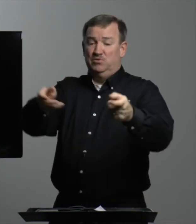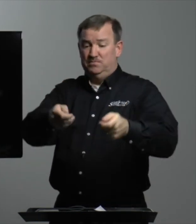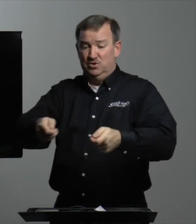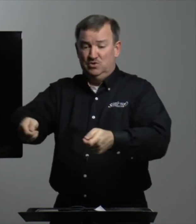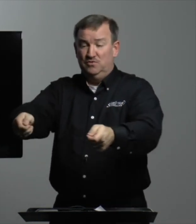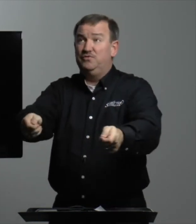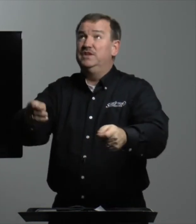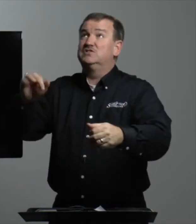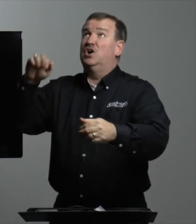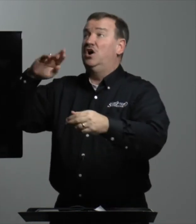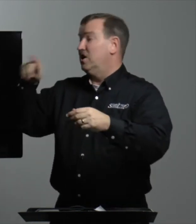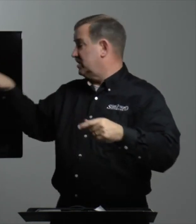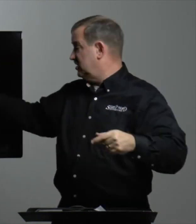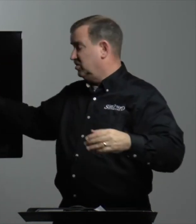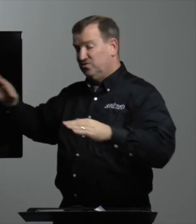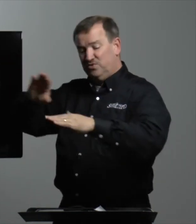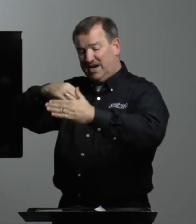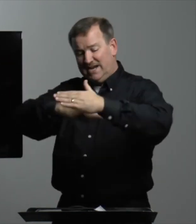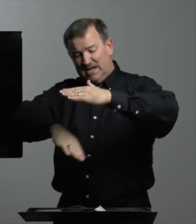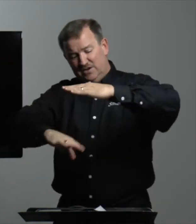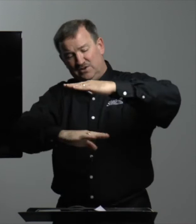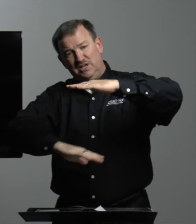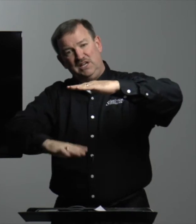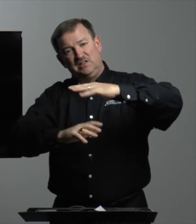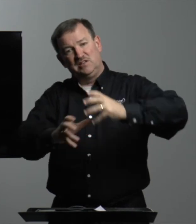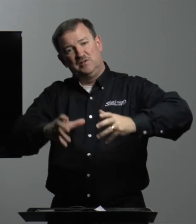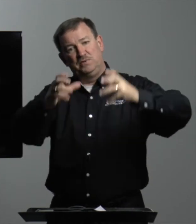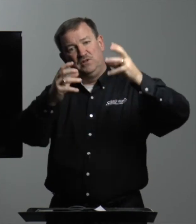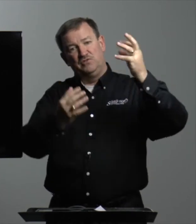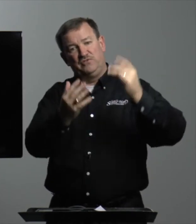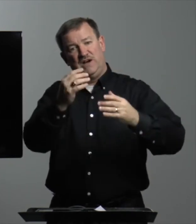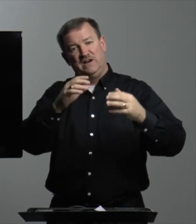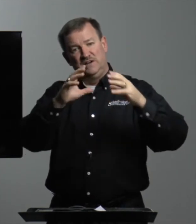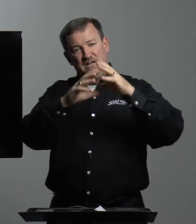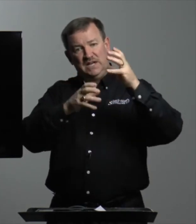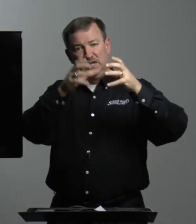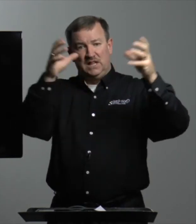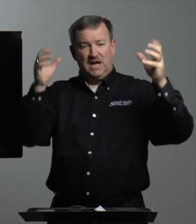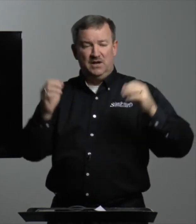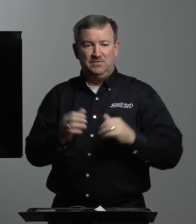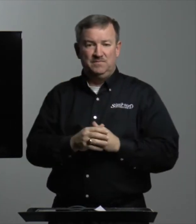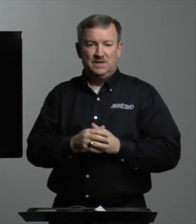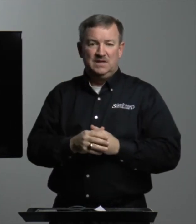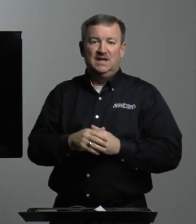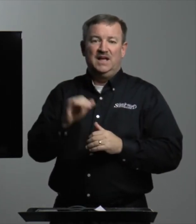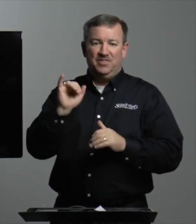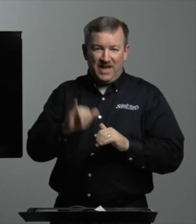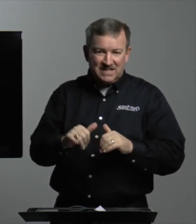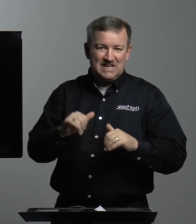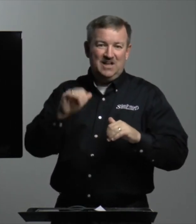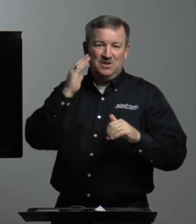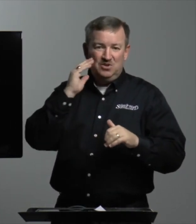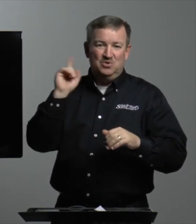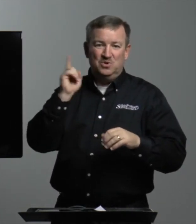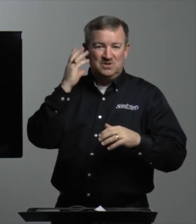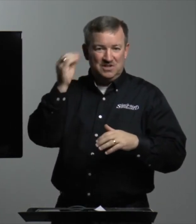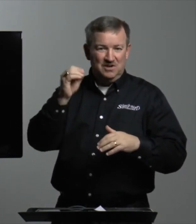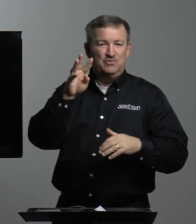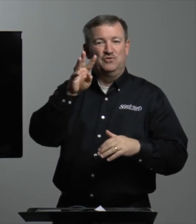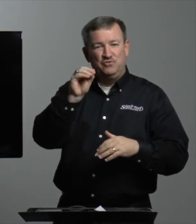they would move this Ark right underneath the pillar of fire and clouds. And that's how they knew where to go for